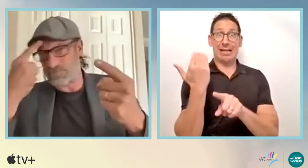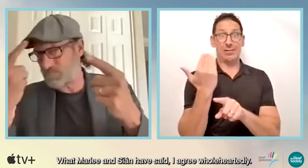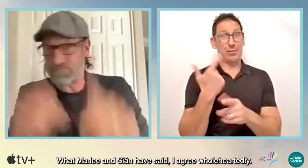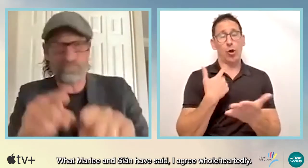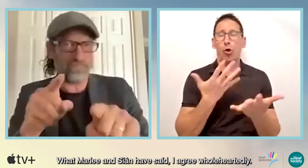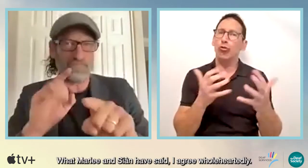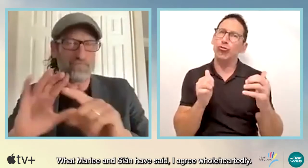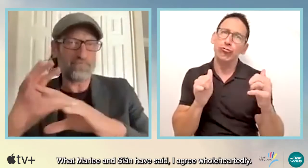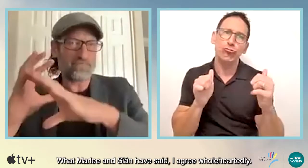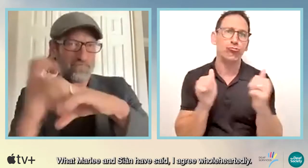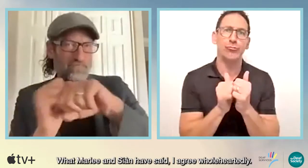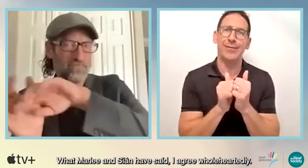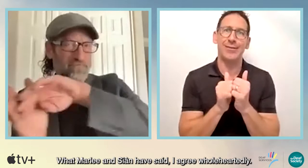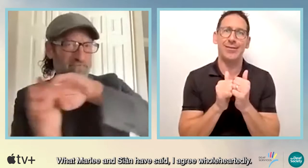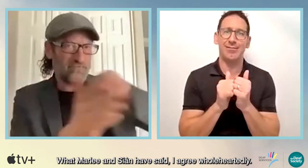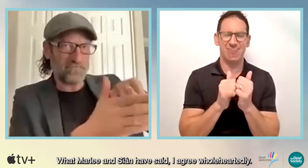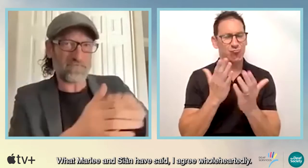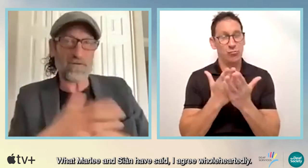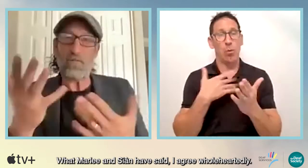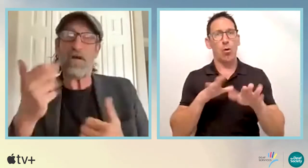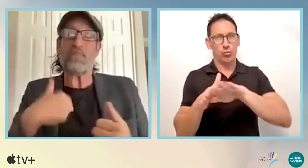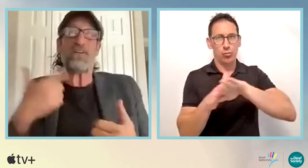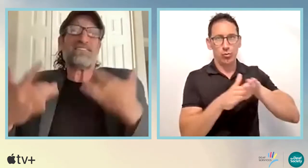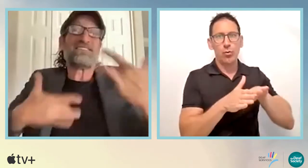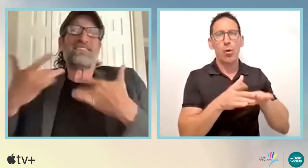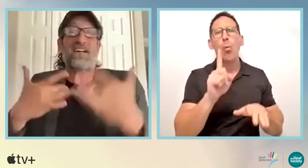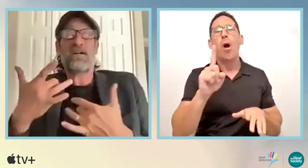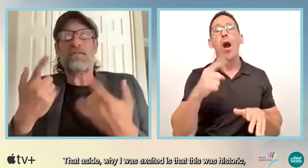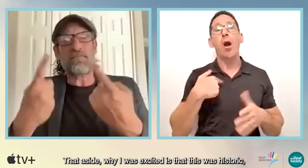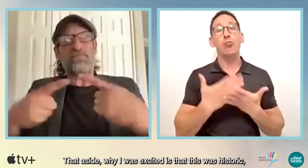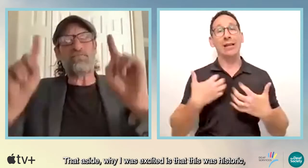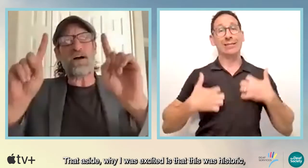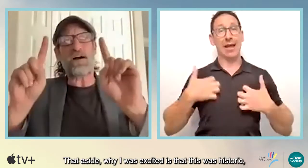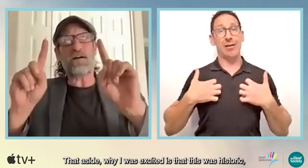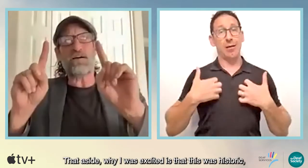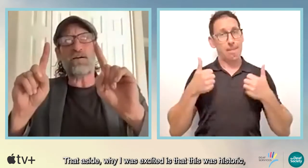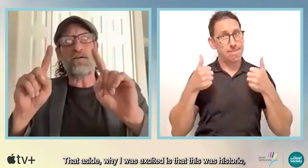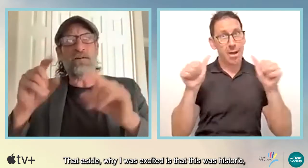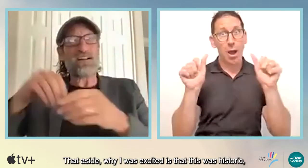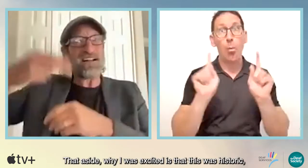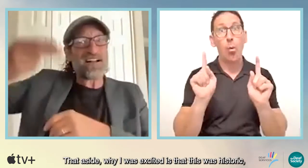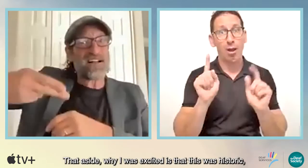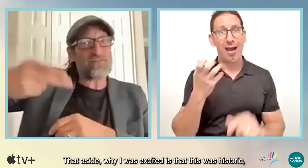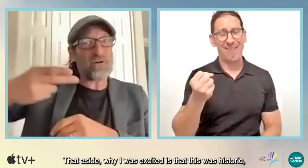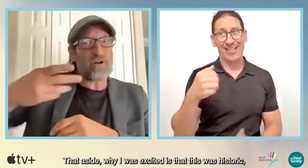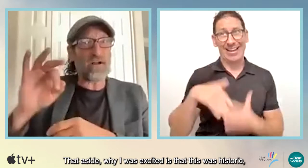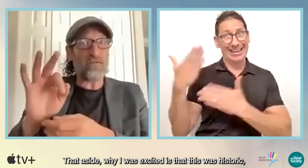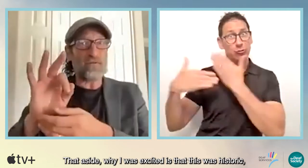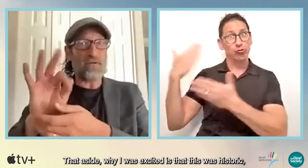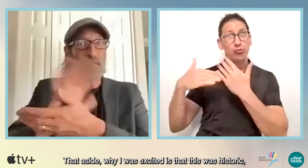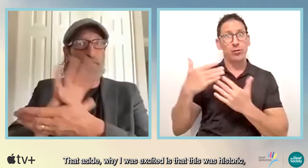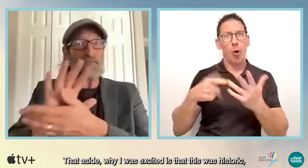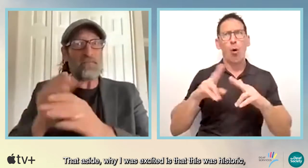What Marley and Sean have said, I agree wholeheartedly. That aside, why I was excited